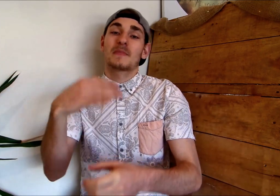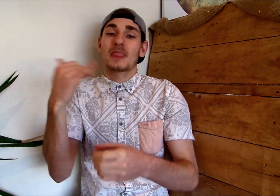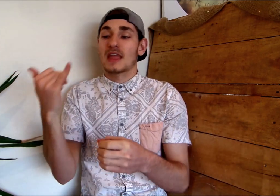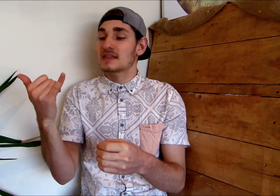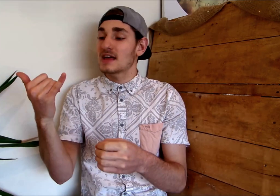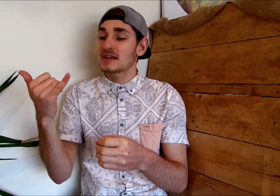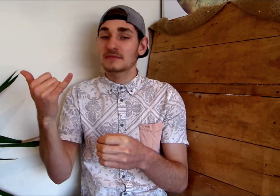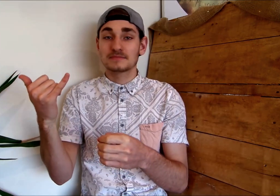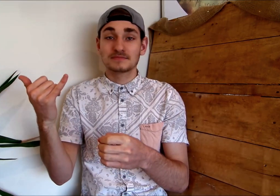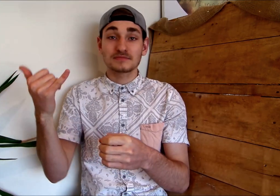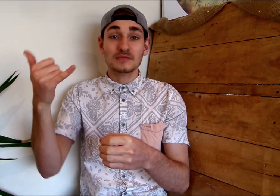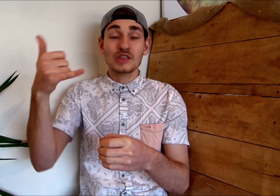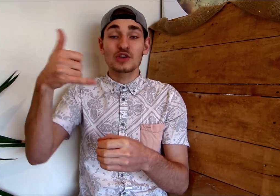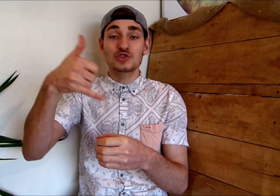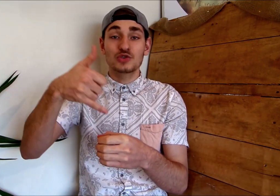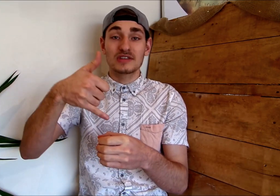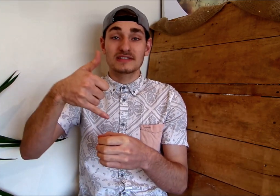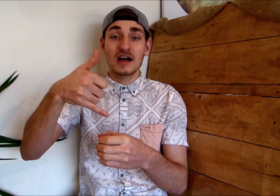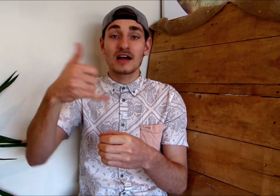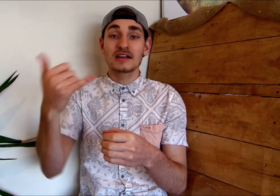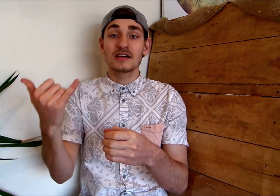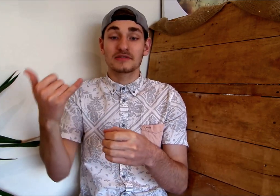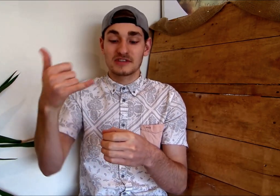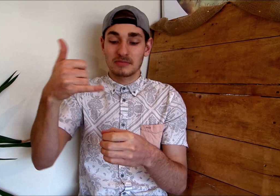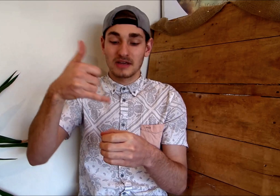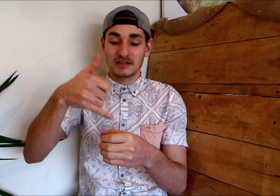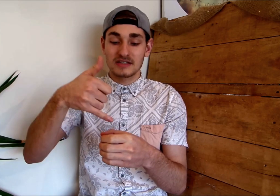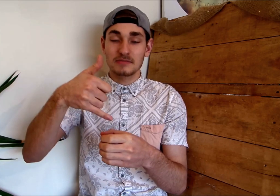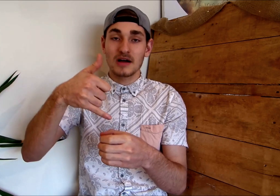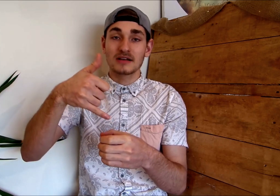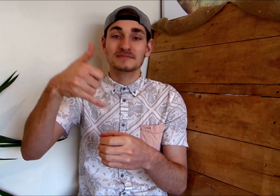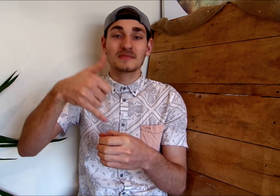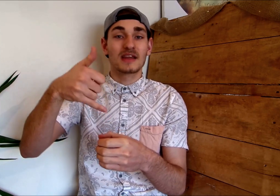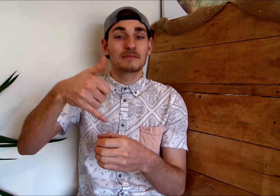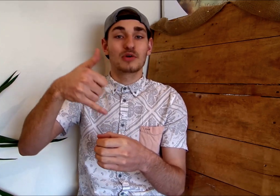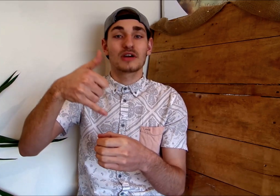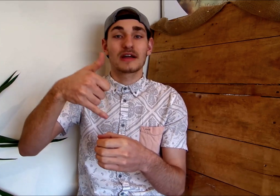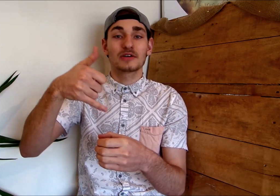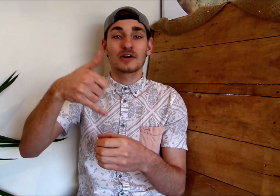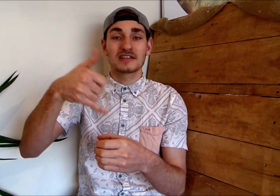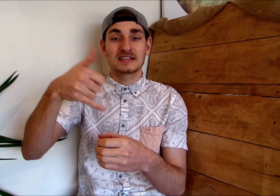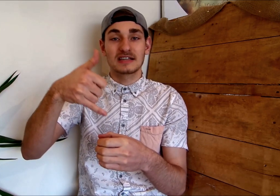And then you do the sign of tipping a teapot and pouring out all the tea.